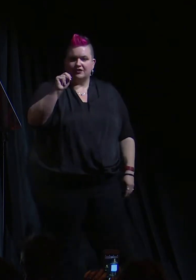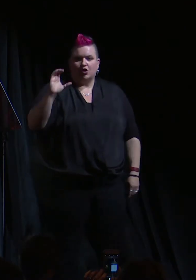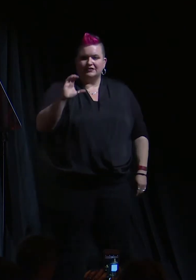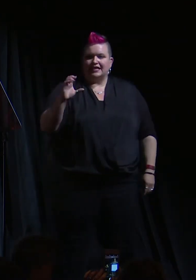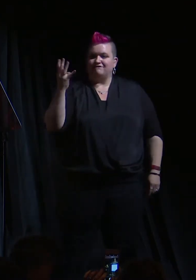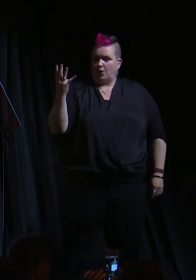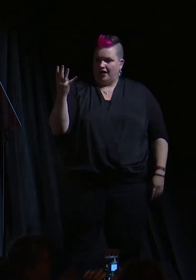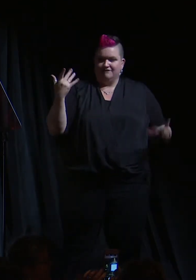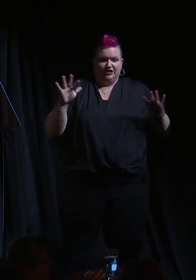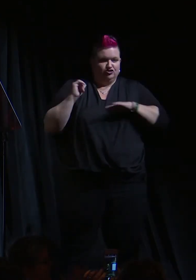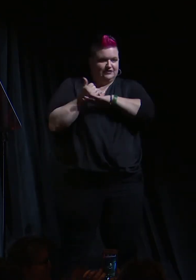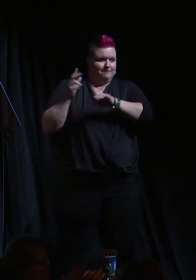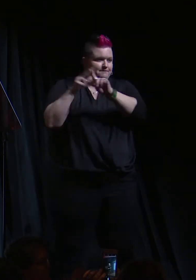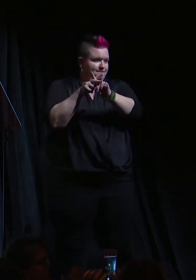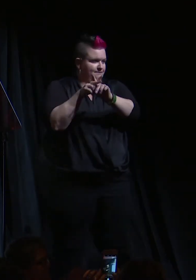-4.